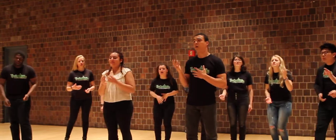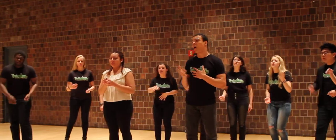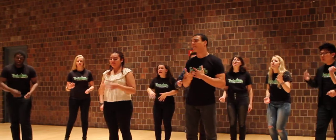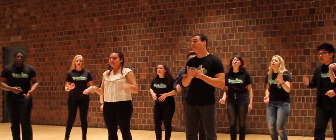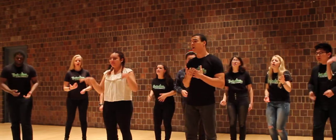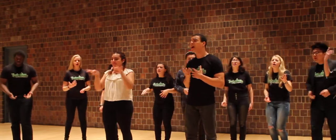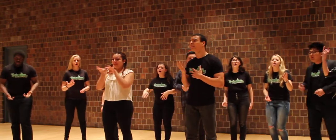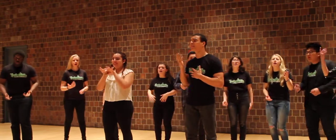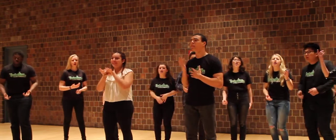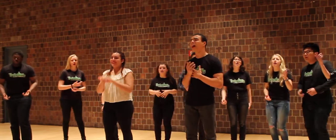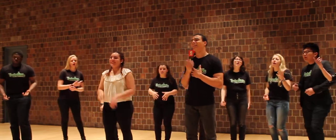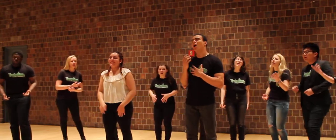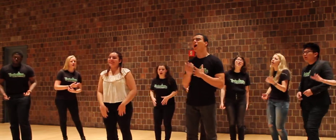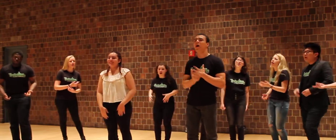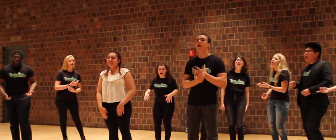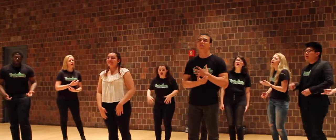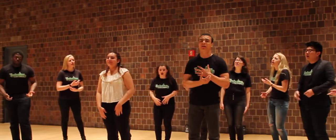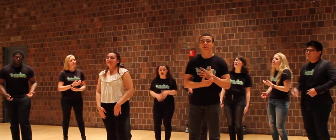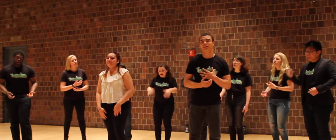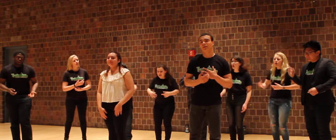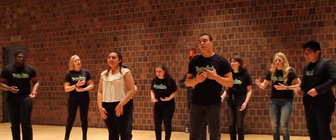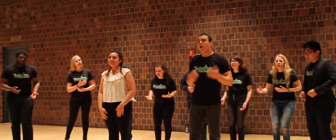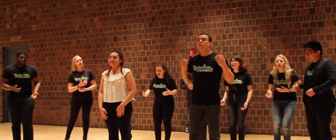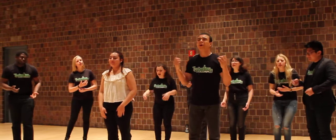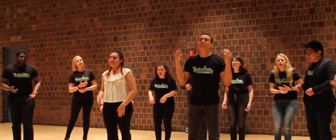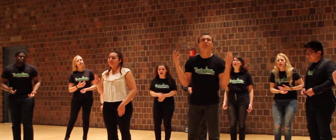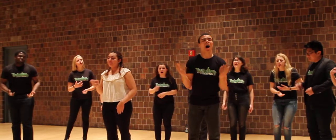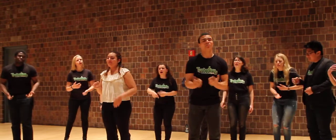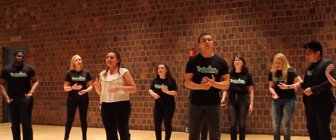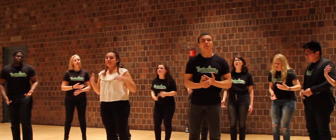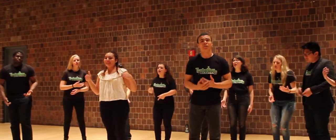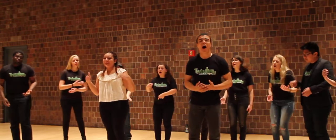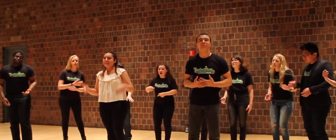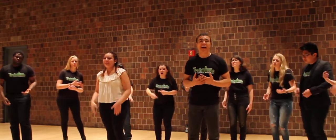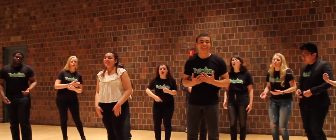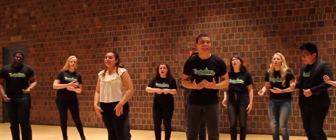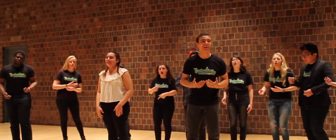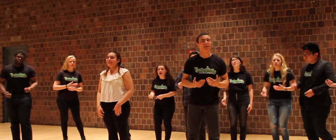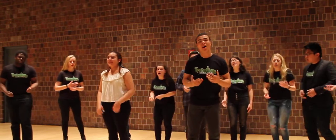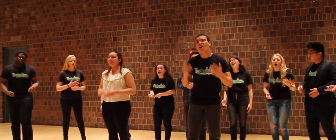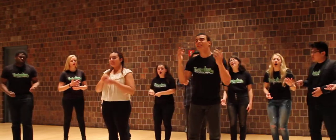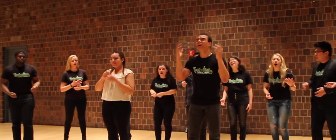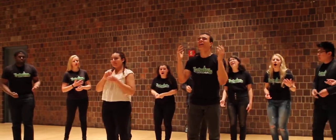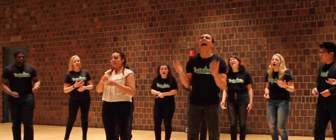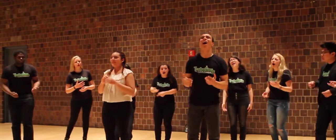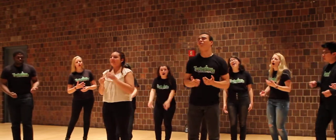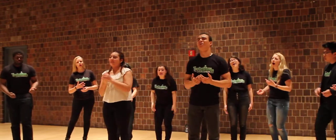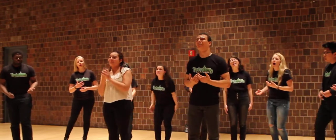worth Worth this way to love We've come so far, my dear Look how we